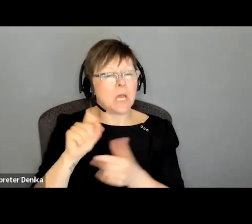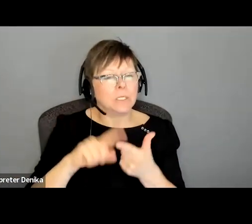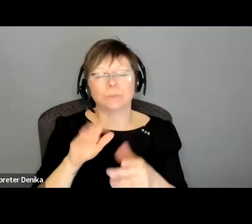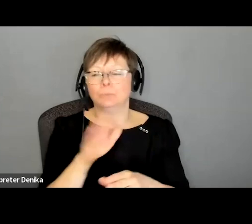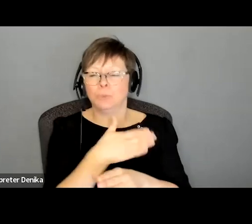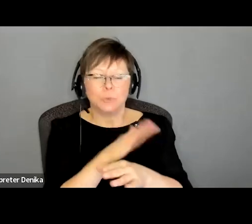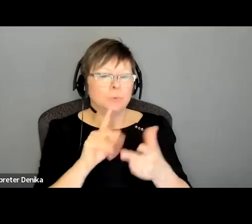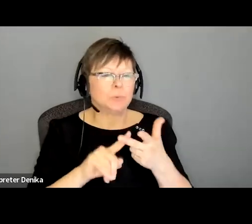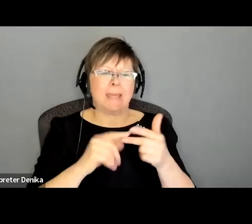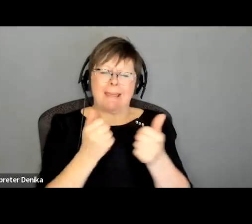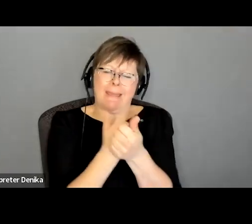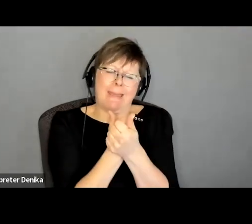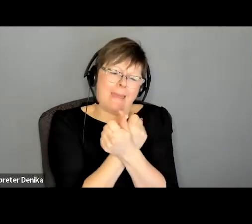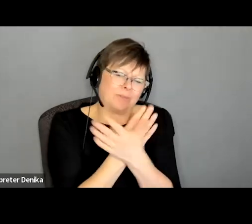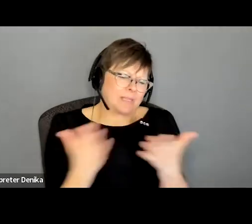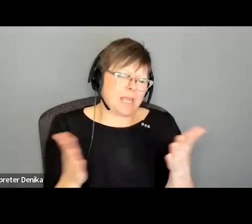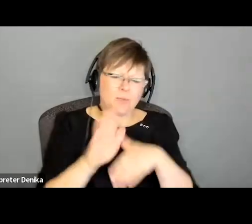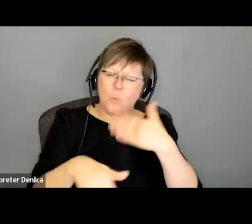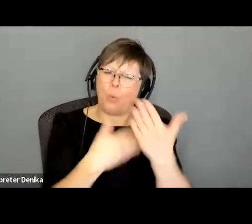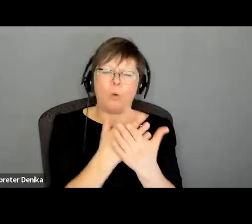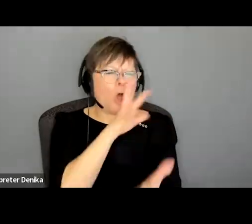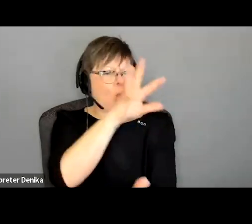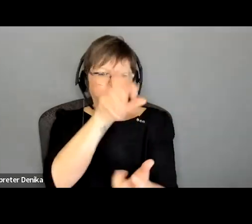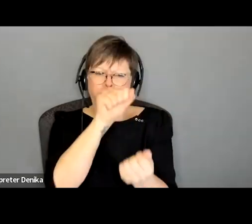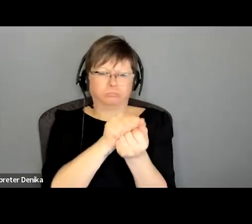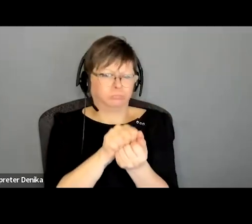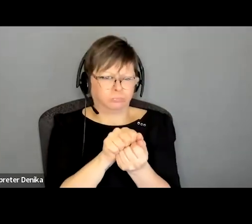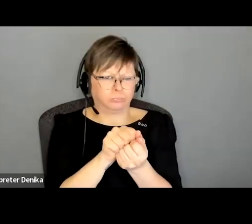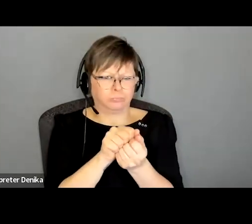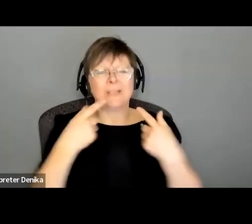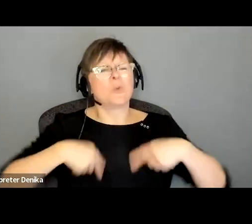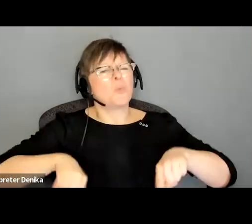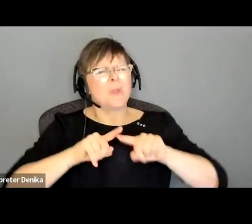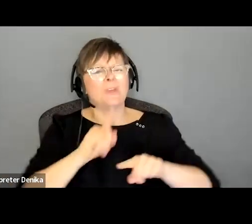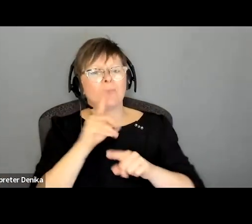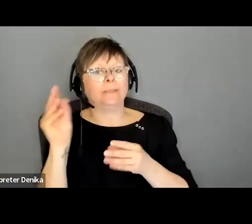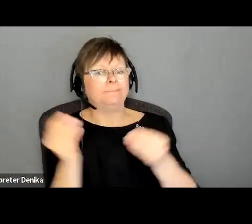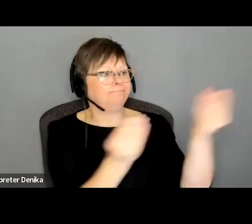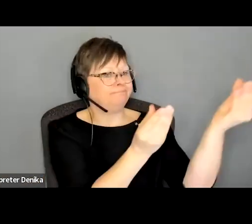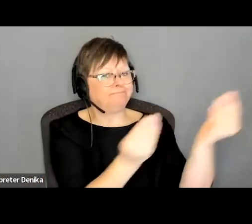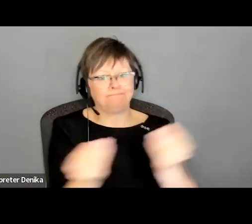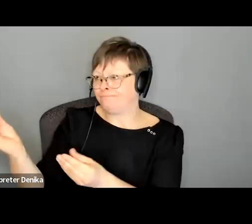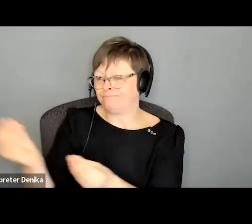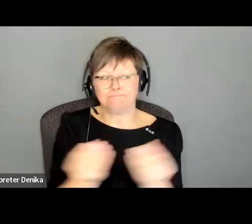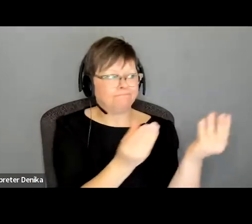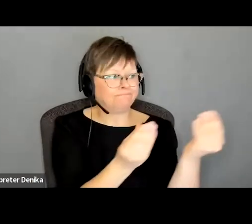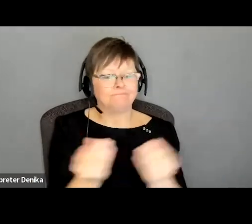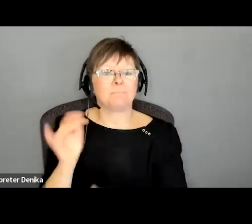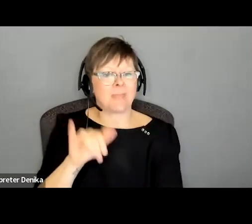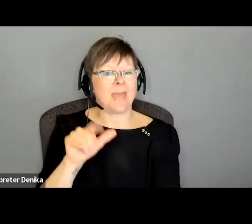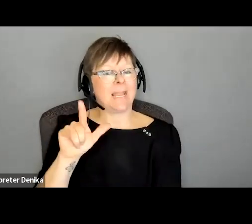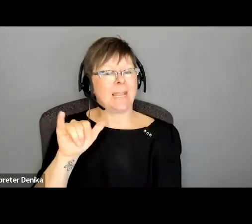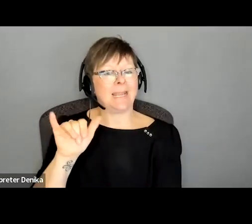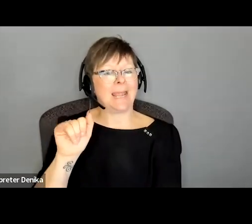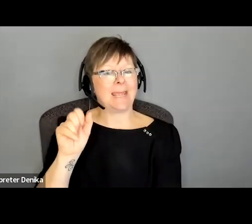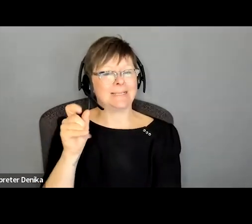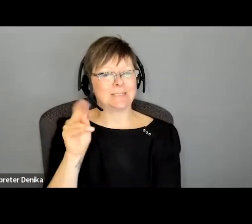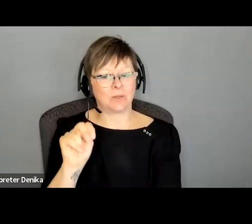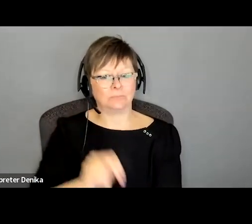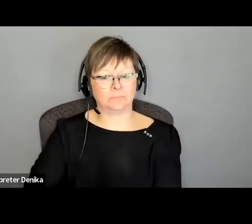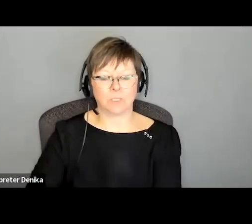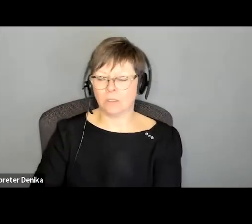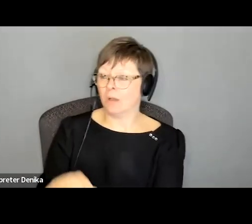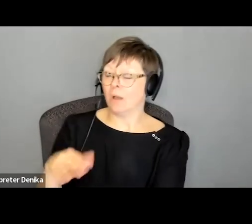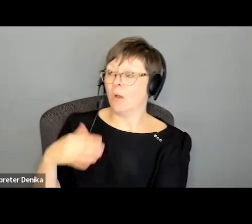everything out to the performers i guess we're the liaison really right that's the best way it sounds like an incredible volume